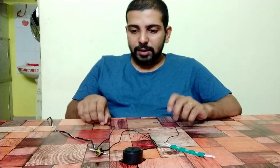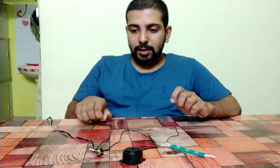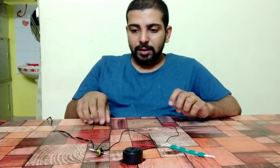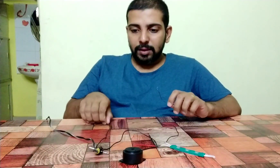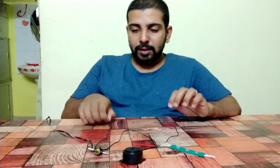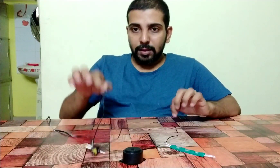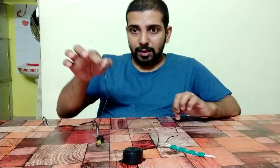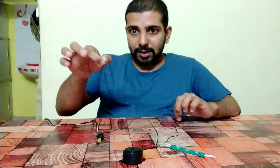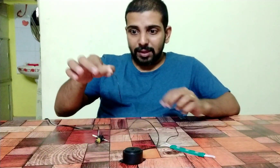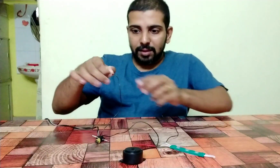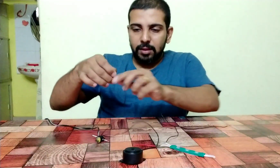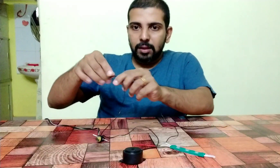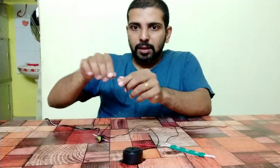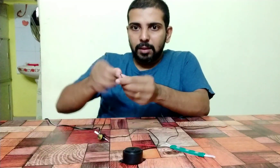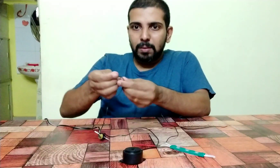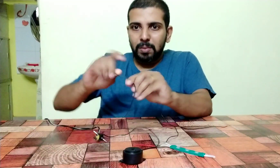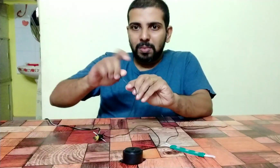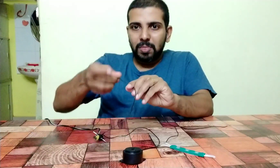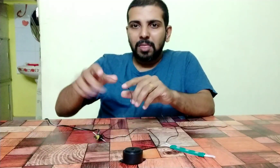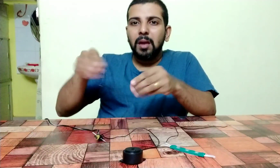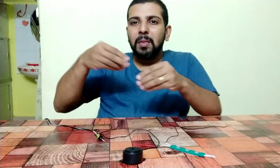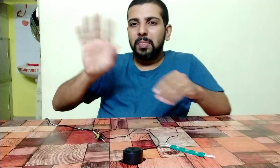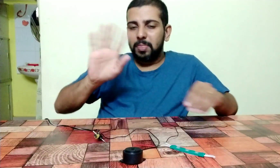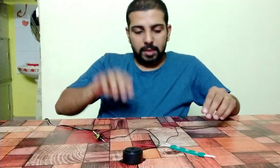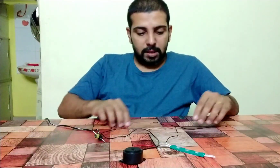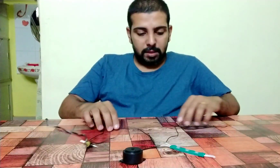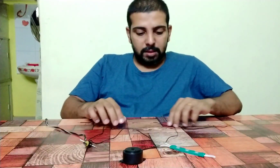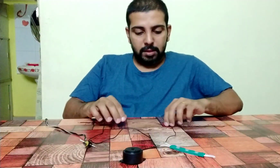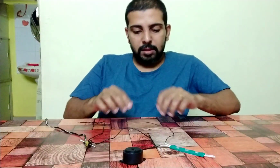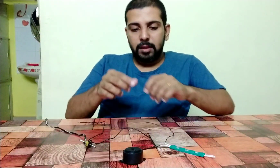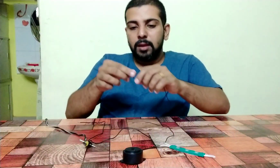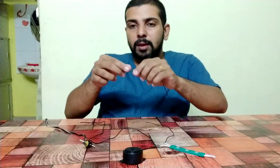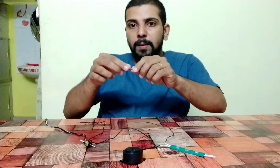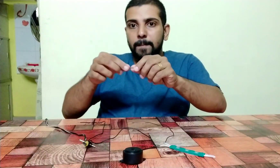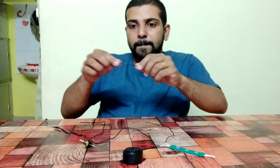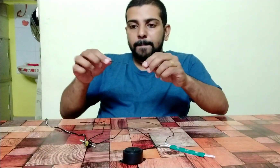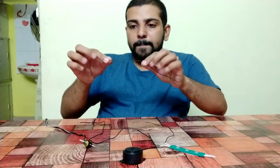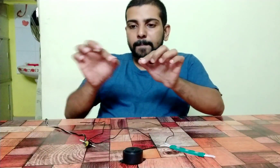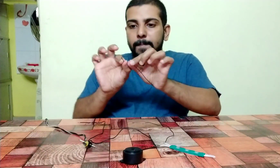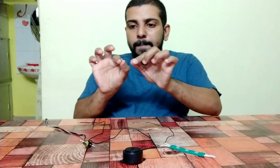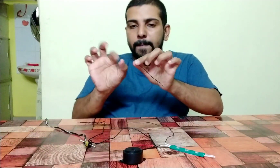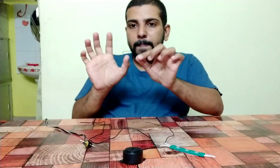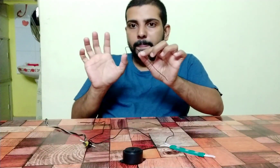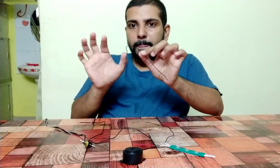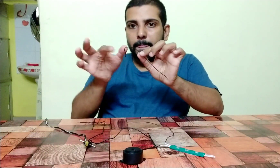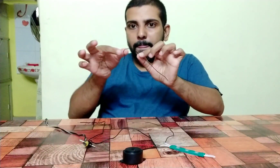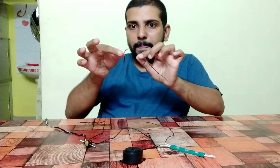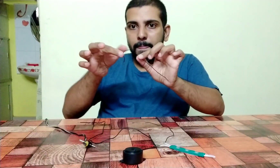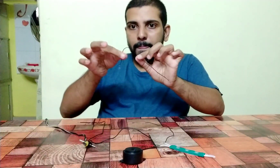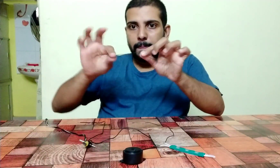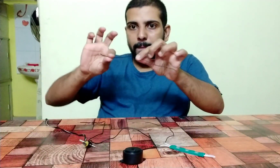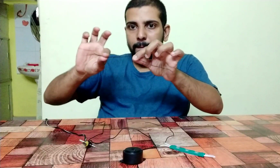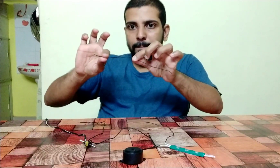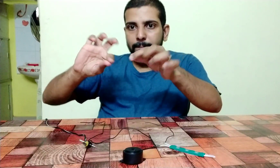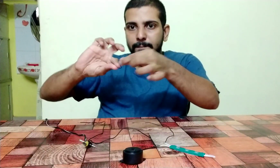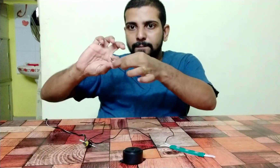Gotta make a wrong turn and turn around Gotta fall fast to pick yourself above the ground